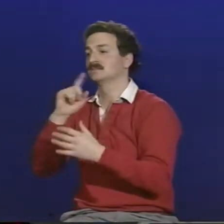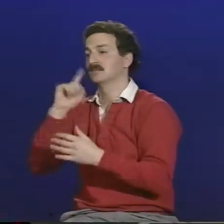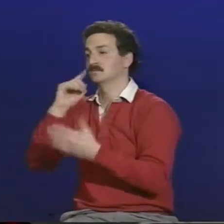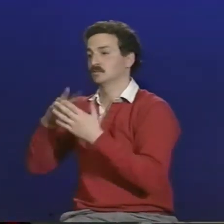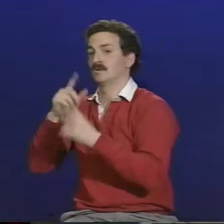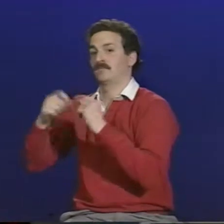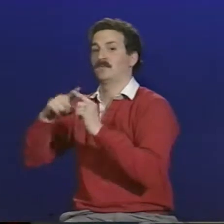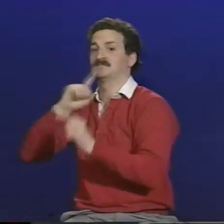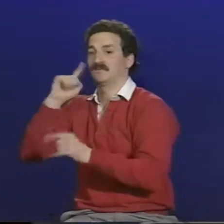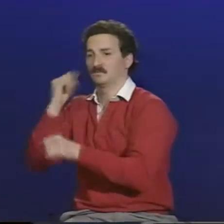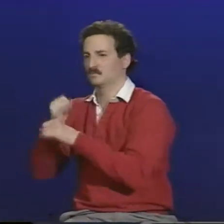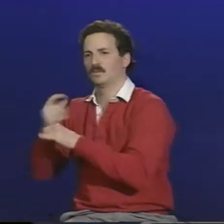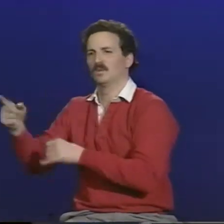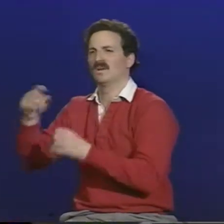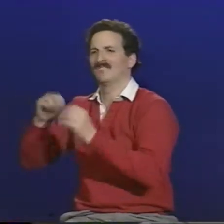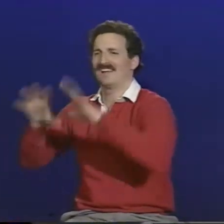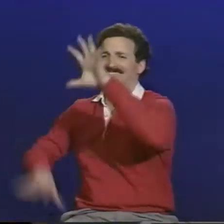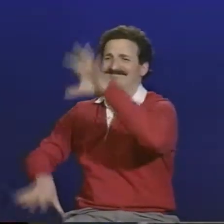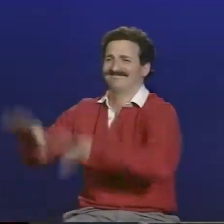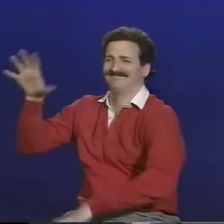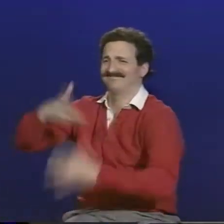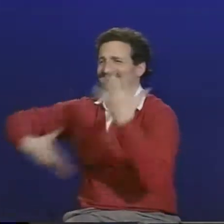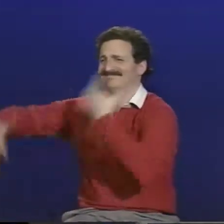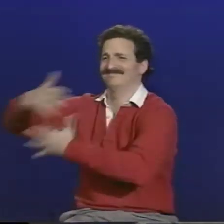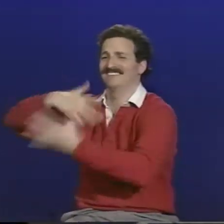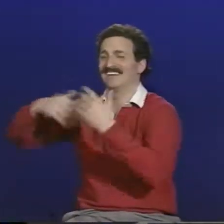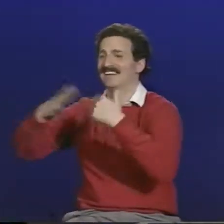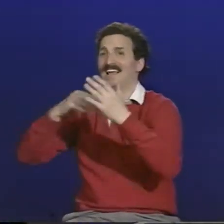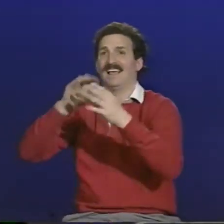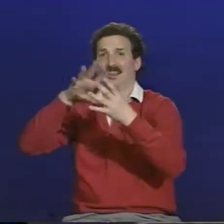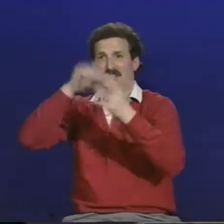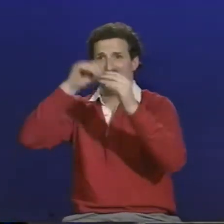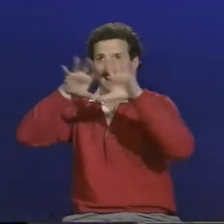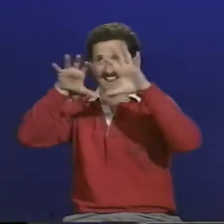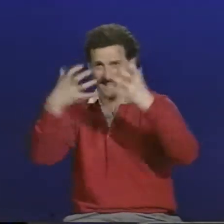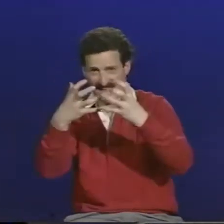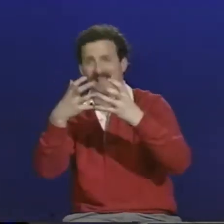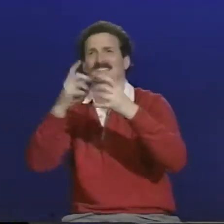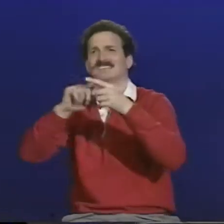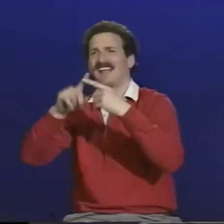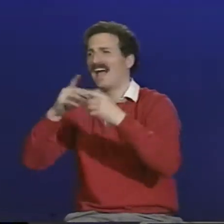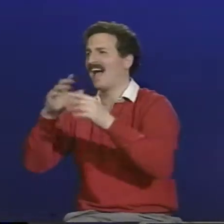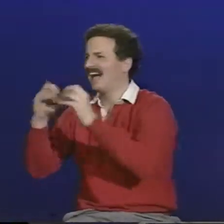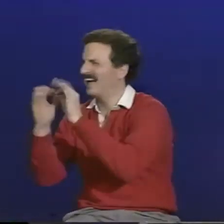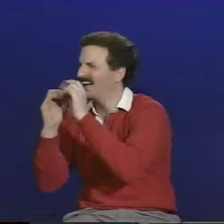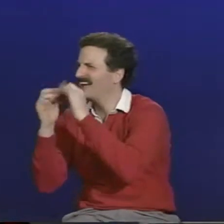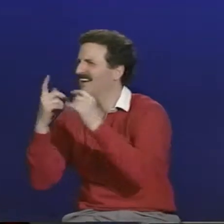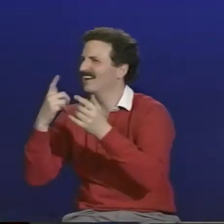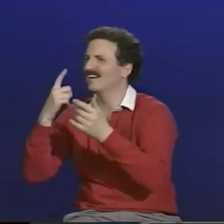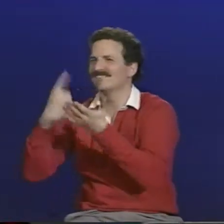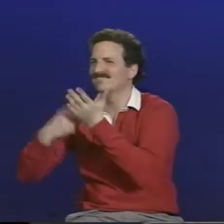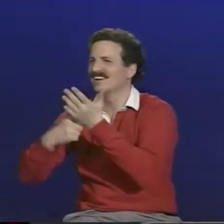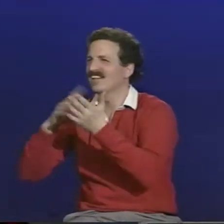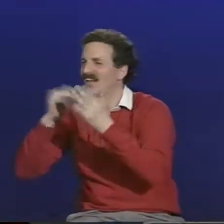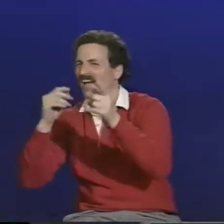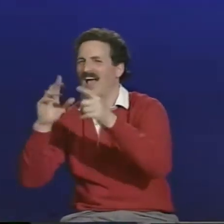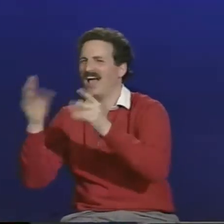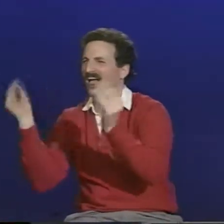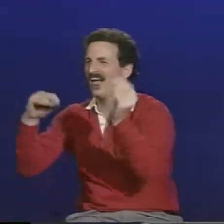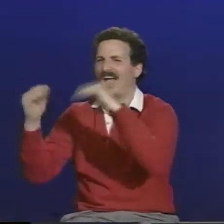communicate with perhaps a very few choice peers. This is not the case in schools for the deaf. There's so much more interaction and signing among everybody. Class